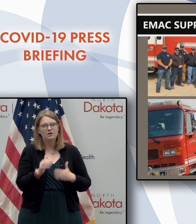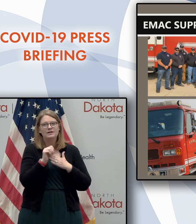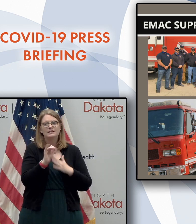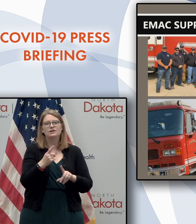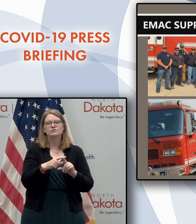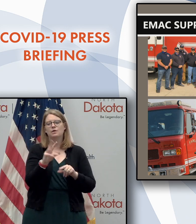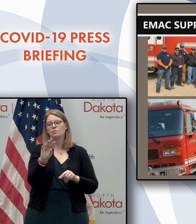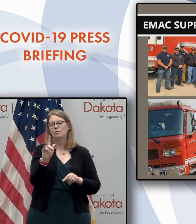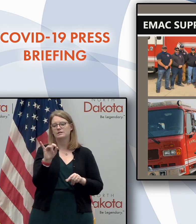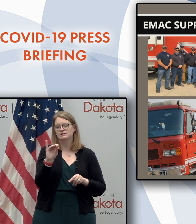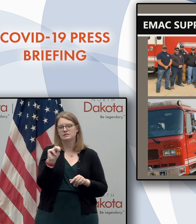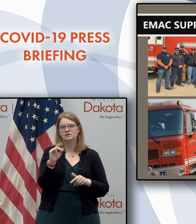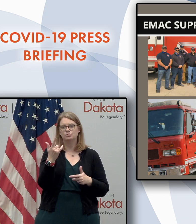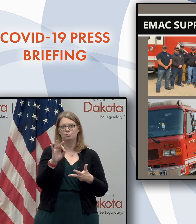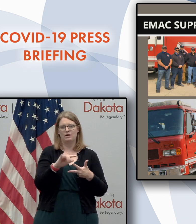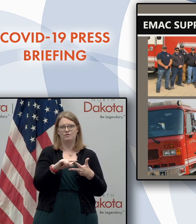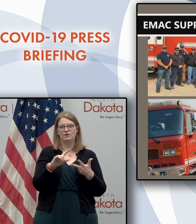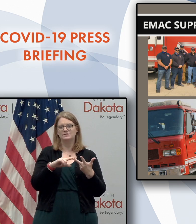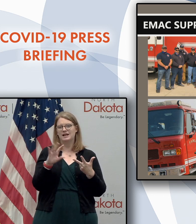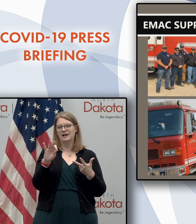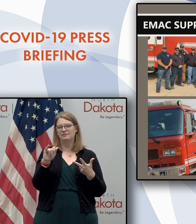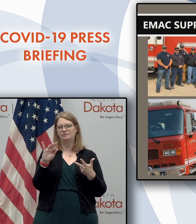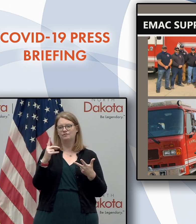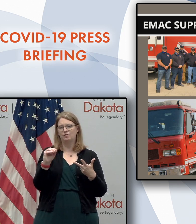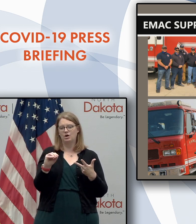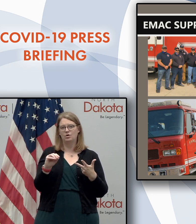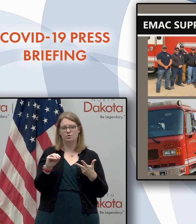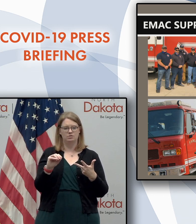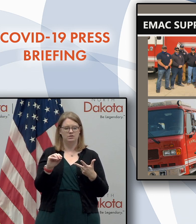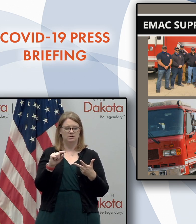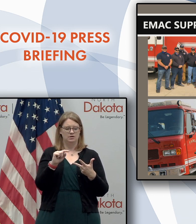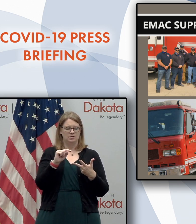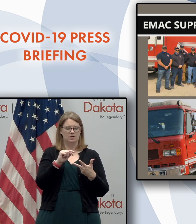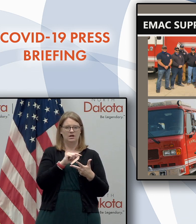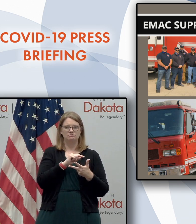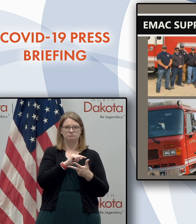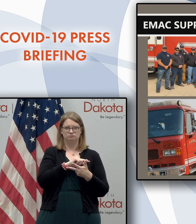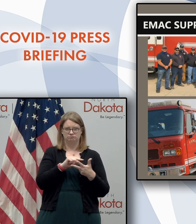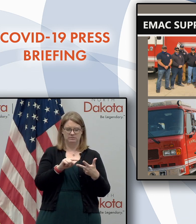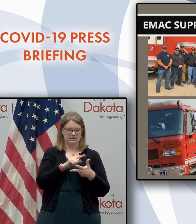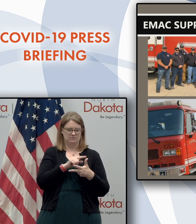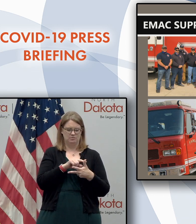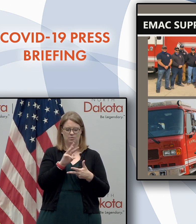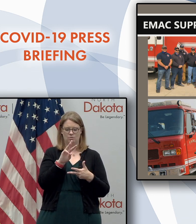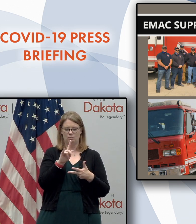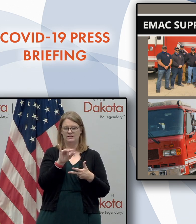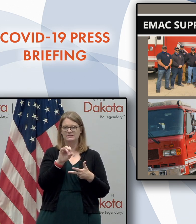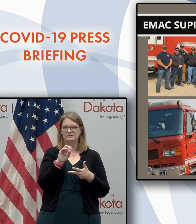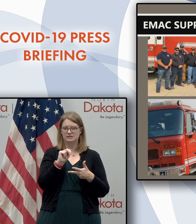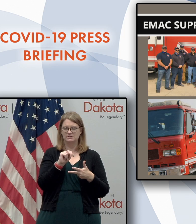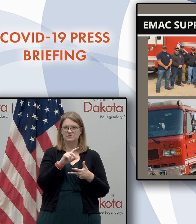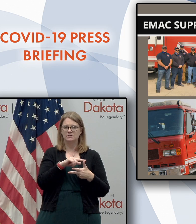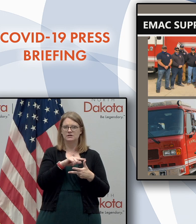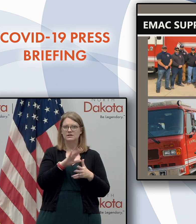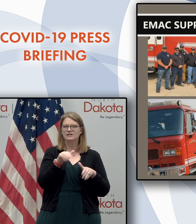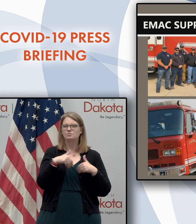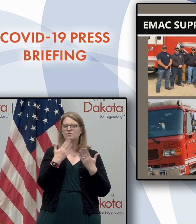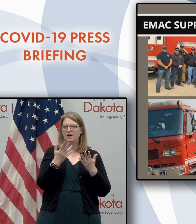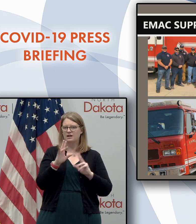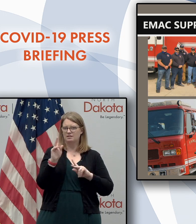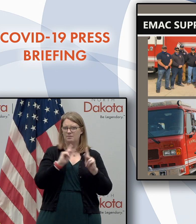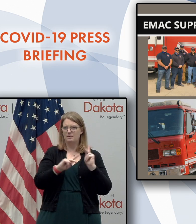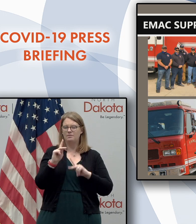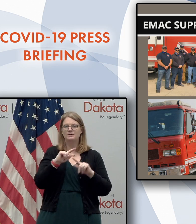coming from Williston, Grand Forks, and Fargo, and Williston are providing, uh, the, uh, the personnel.